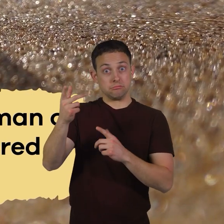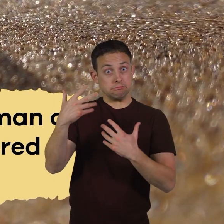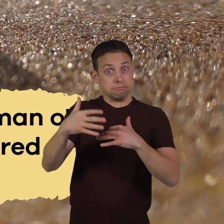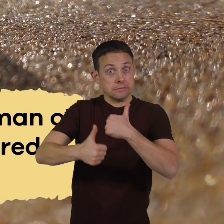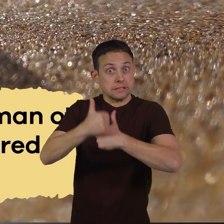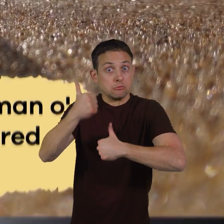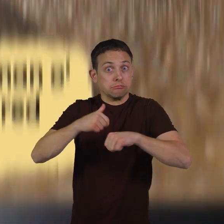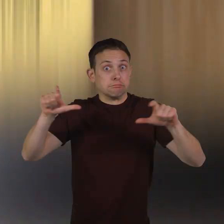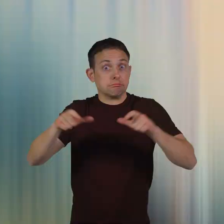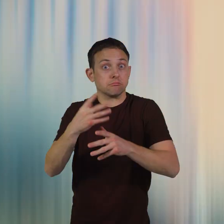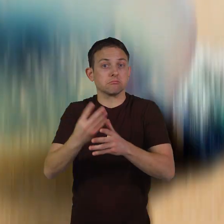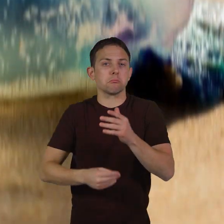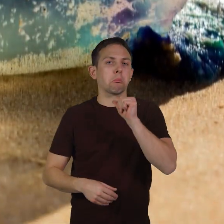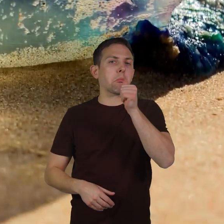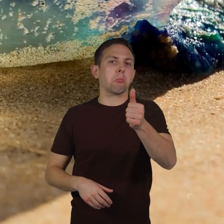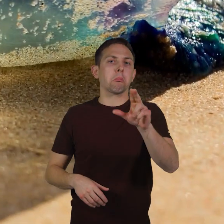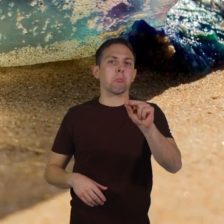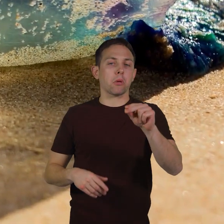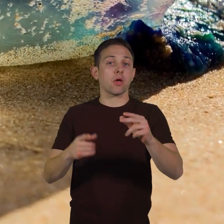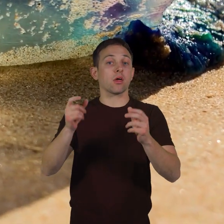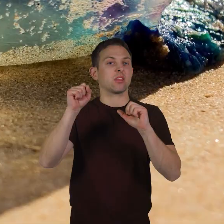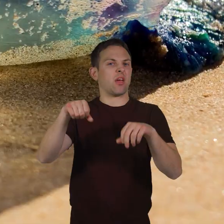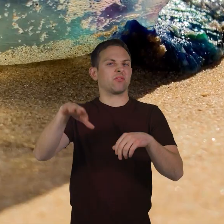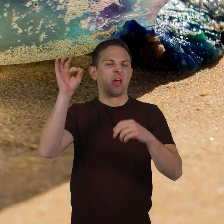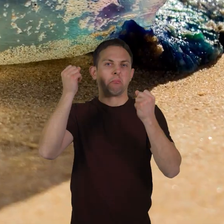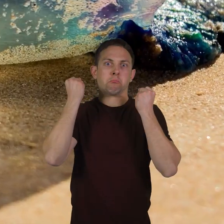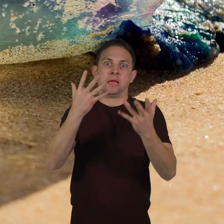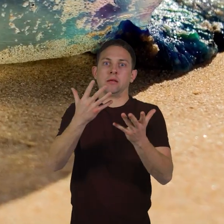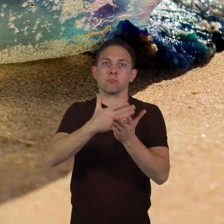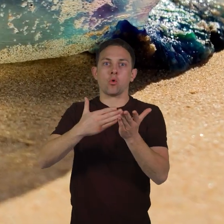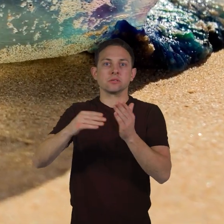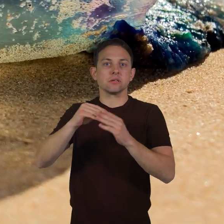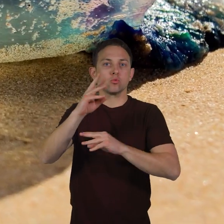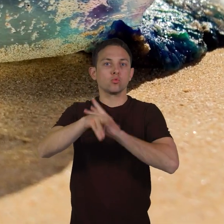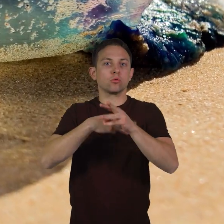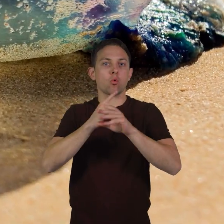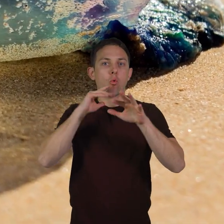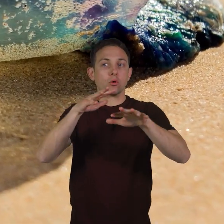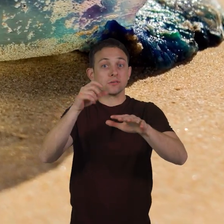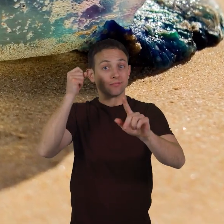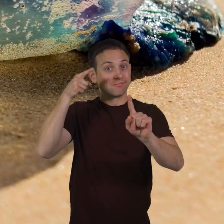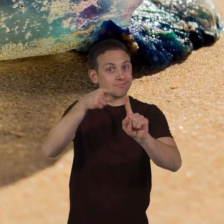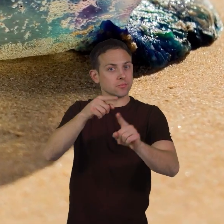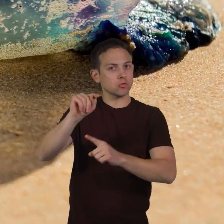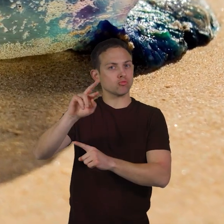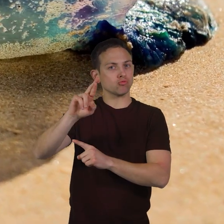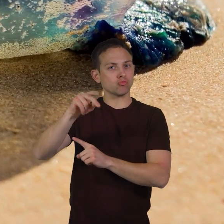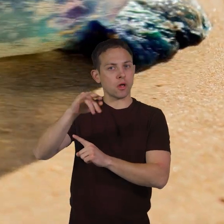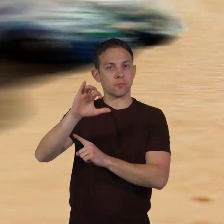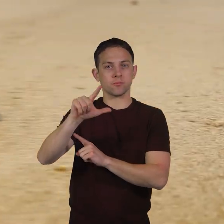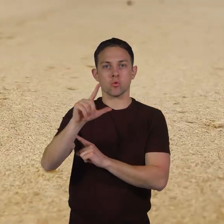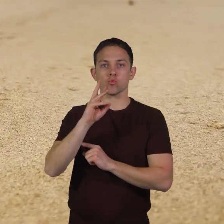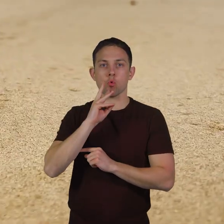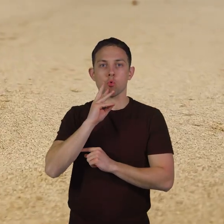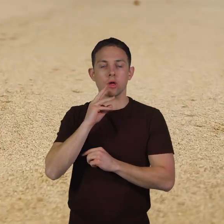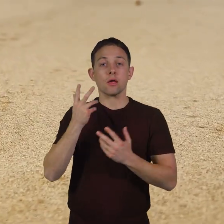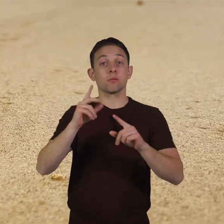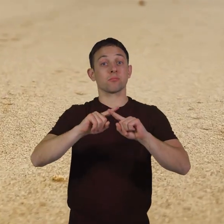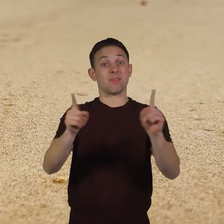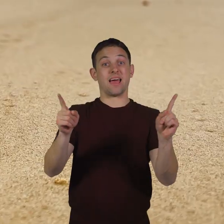endangered. You can find them in many parts of the world's oceans, especially in tropical waters. However, just